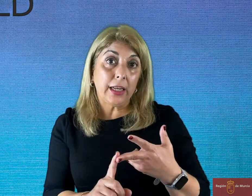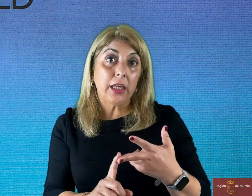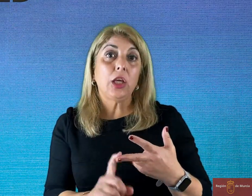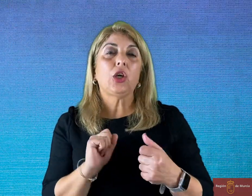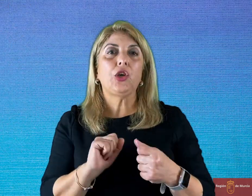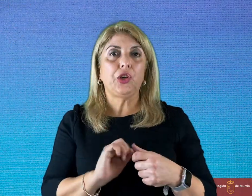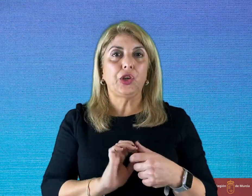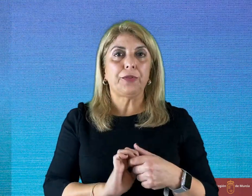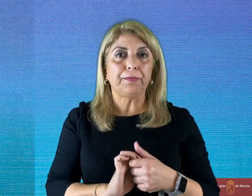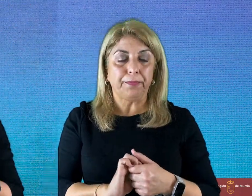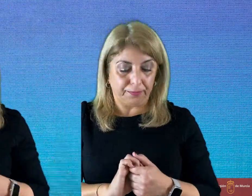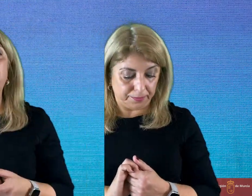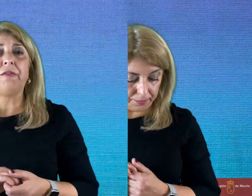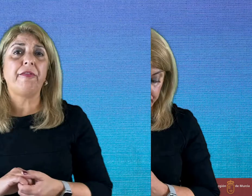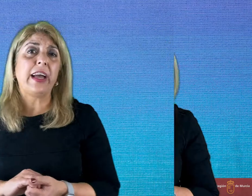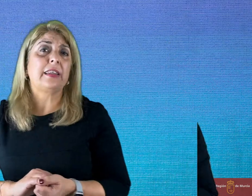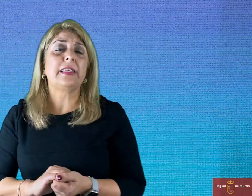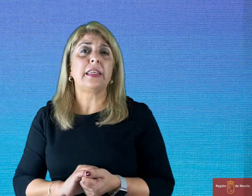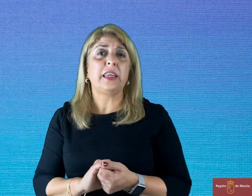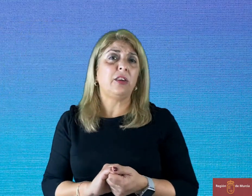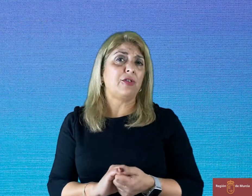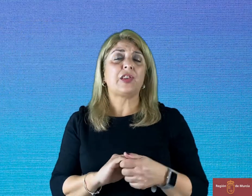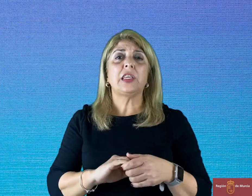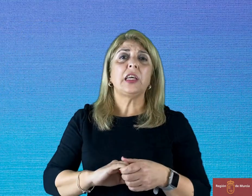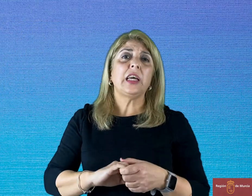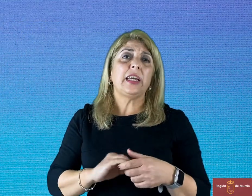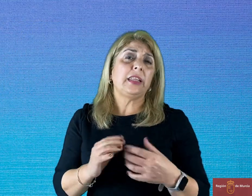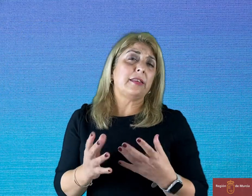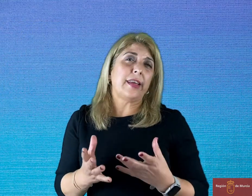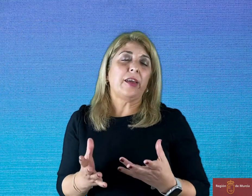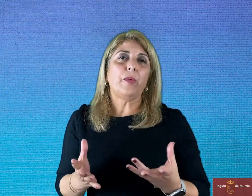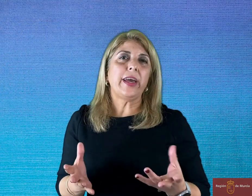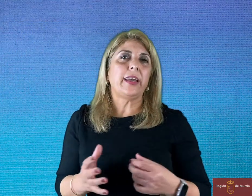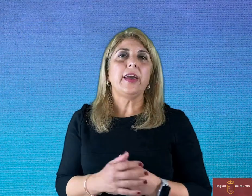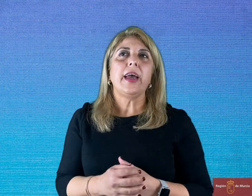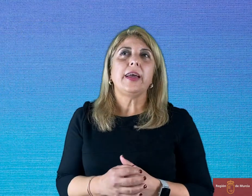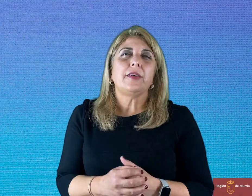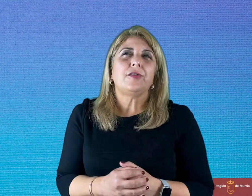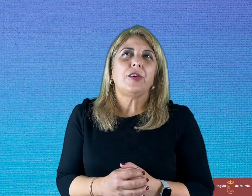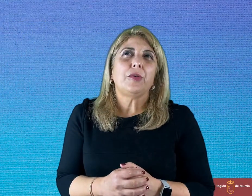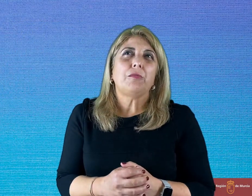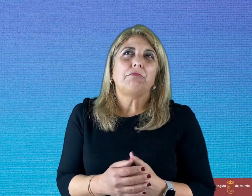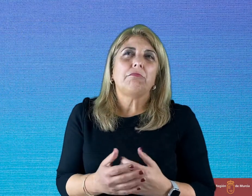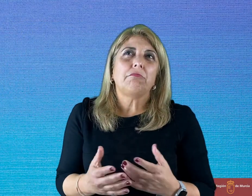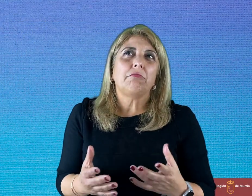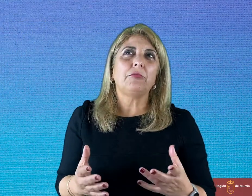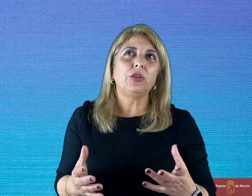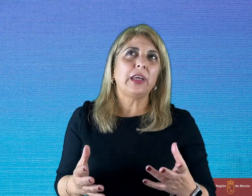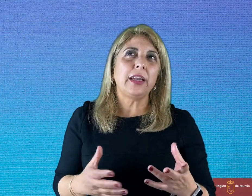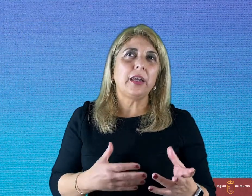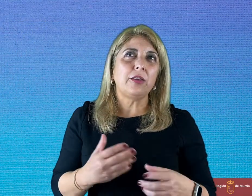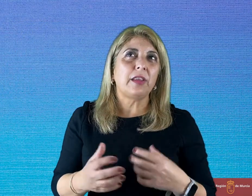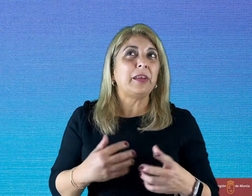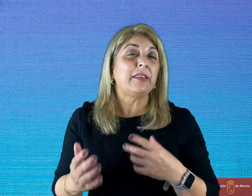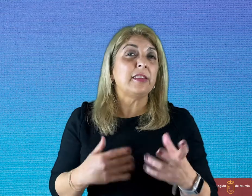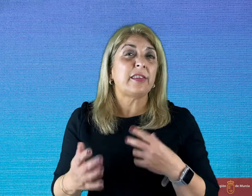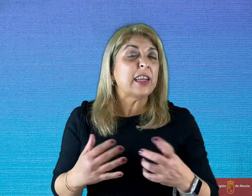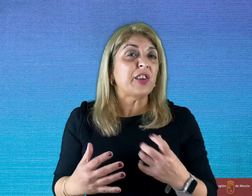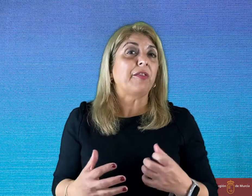could. But they are in fact used in the same way. So you can use them instinctively